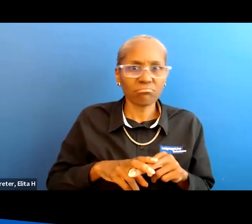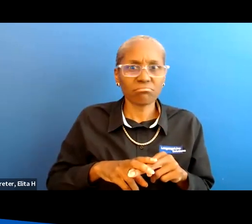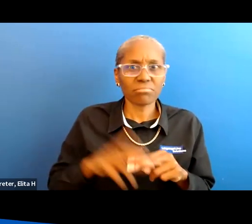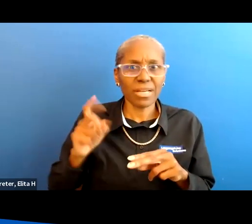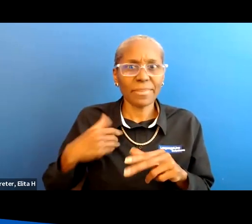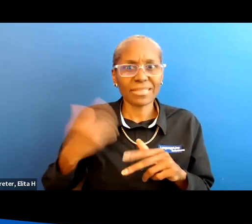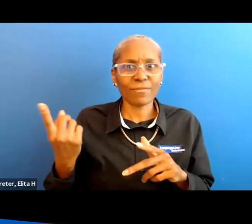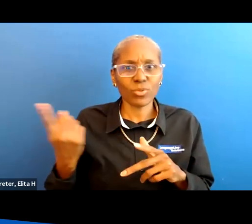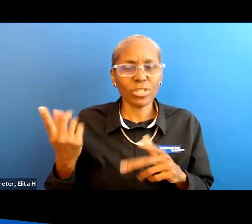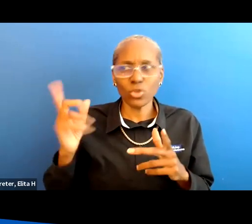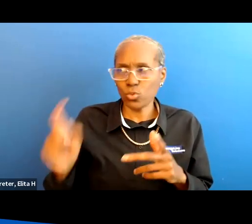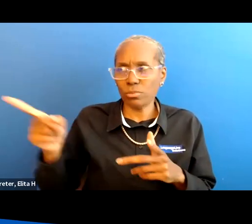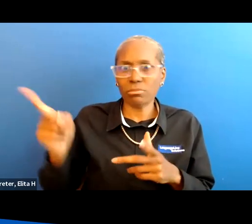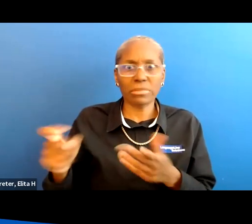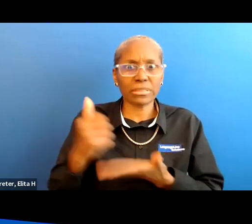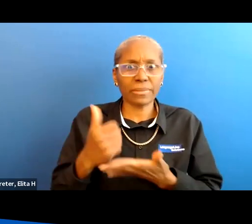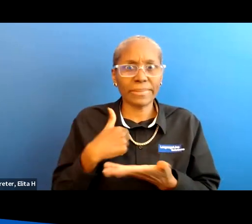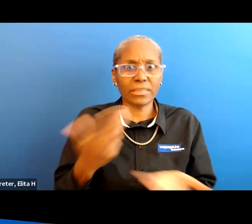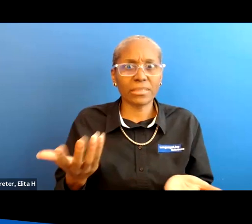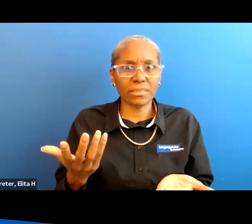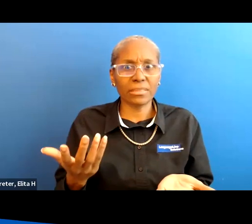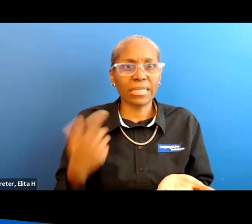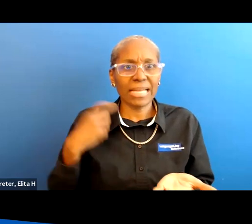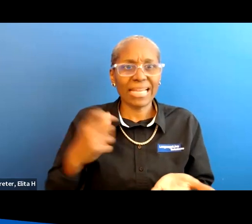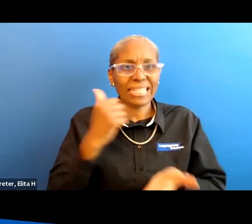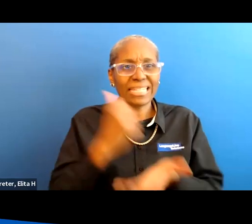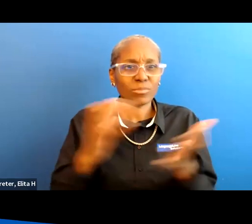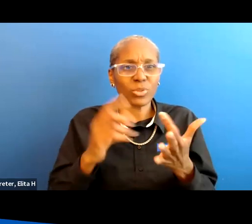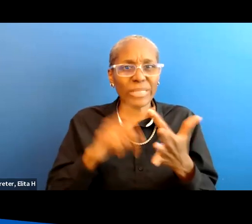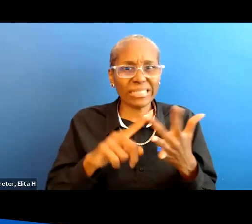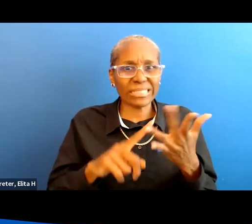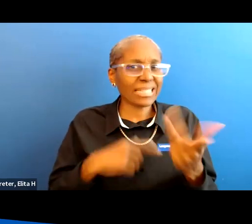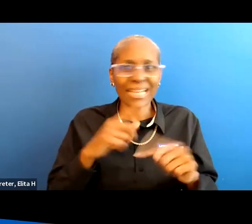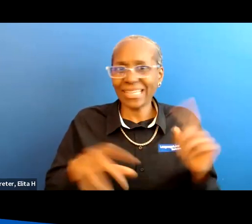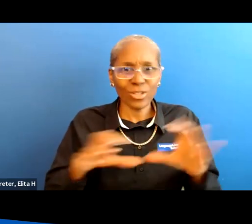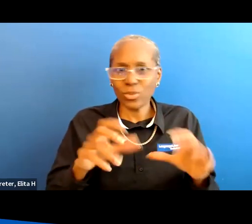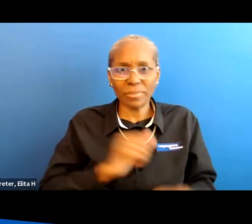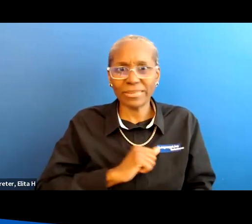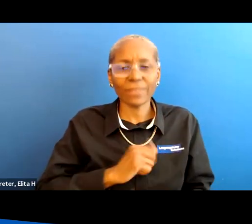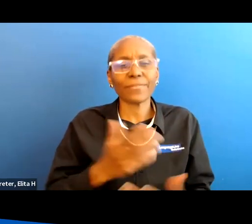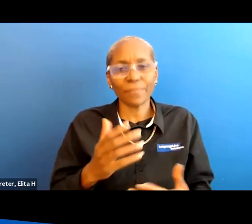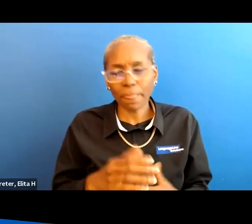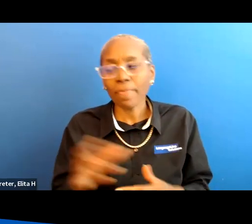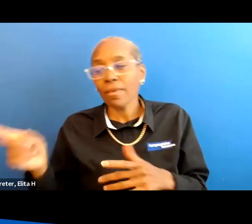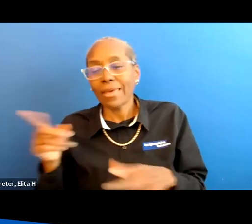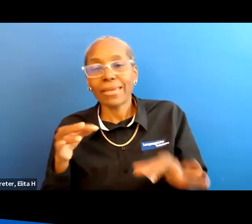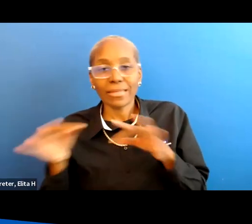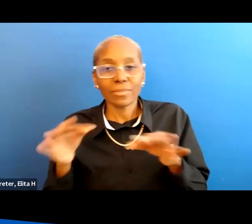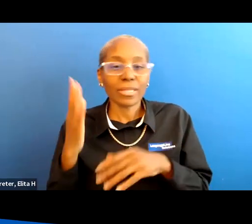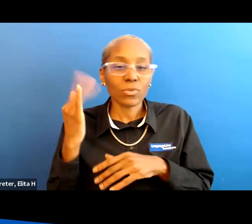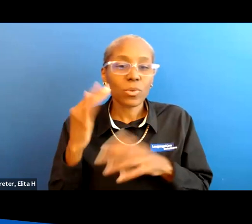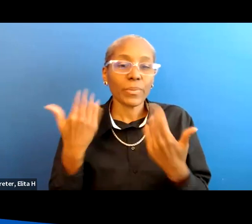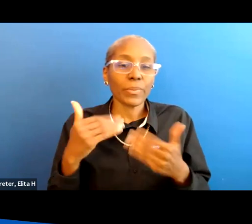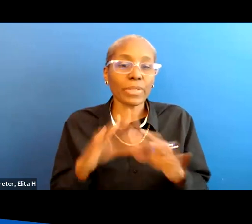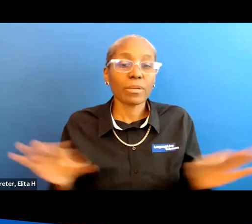have you here you have to help me um i need help doing things and i can't do these things by myself so it explains why it's so